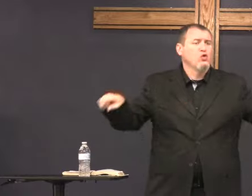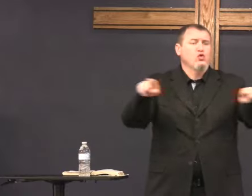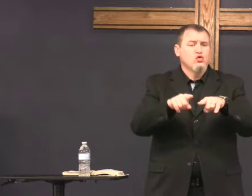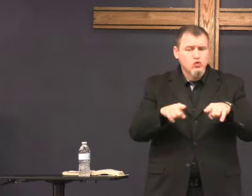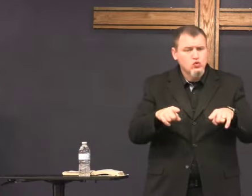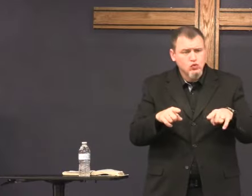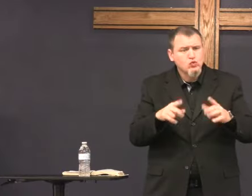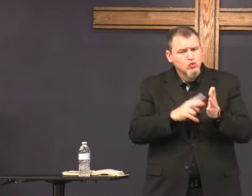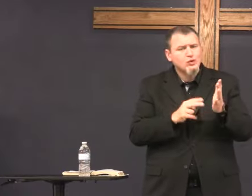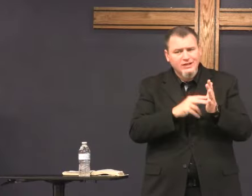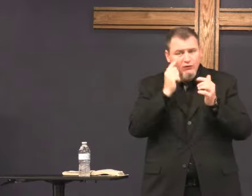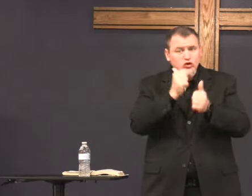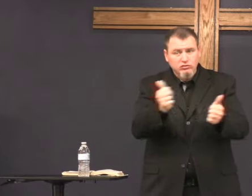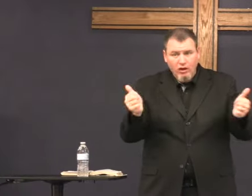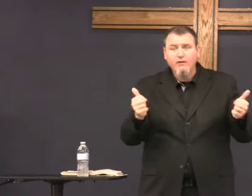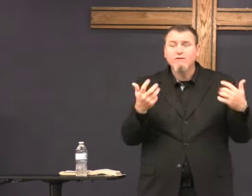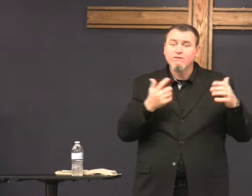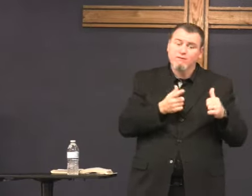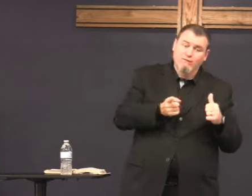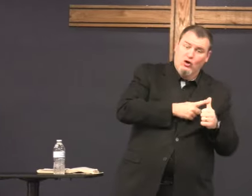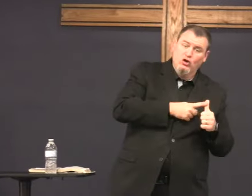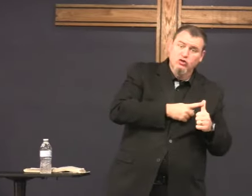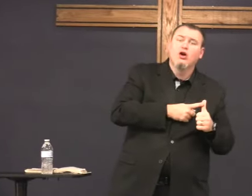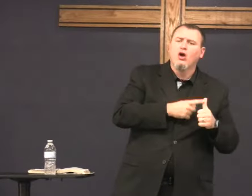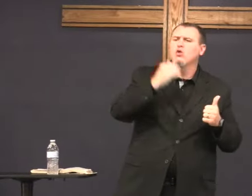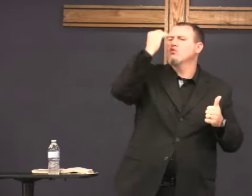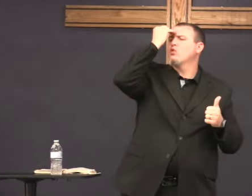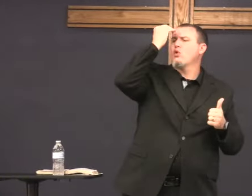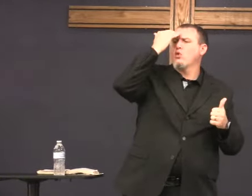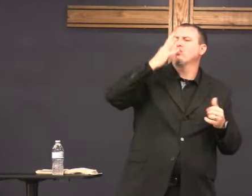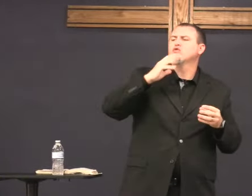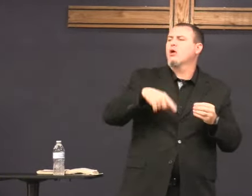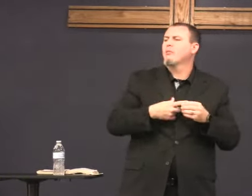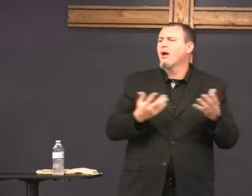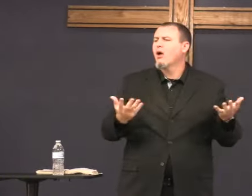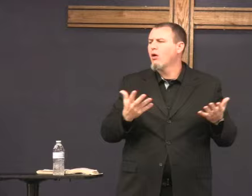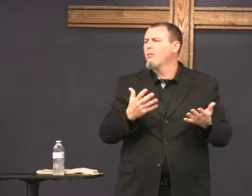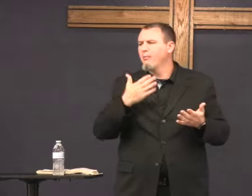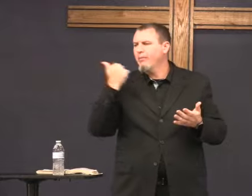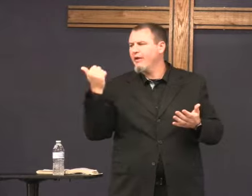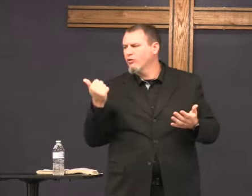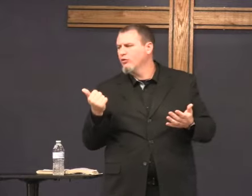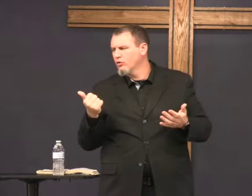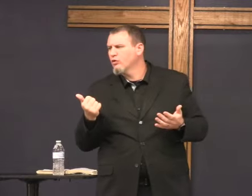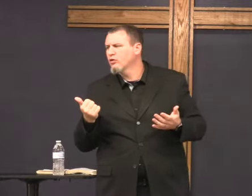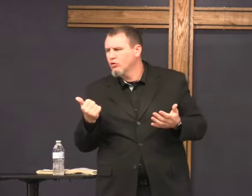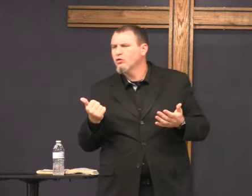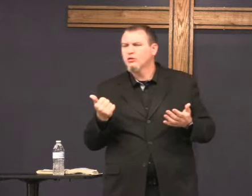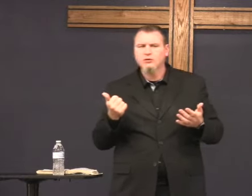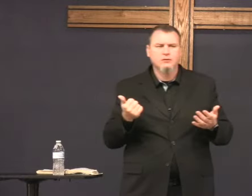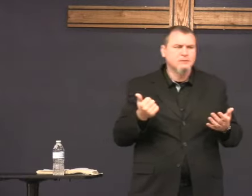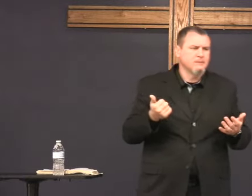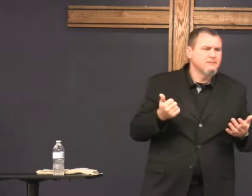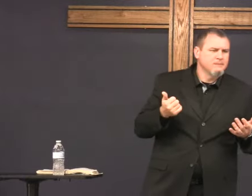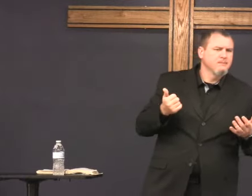but I want you to read it for yourself first, and know what it's talking about a little bit better,